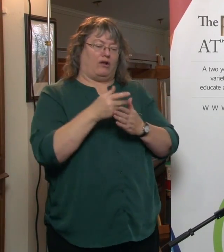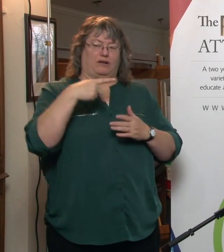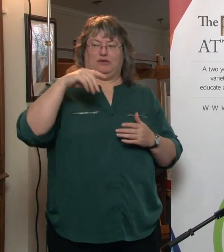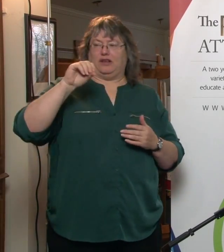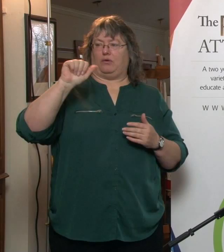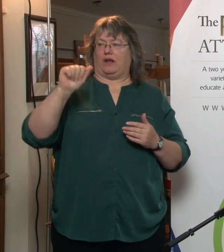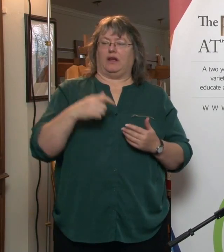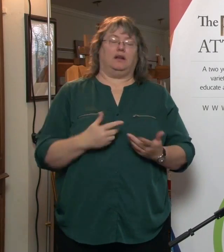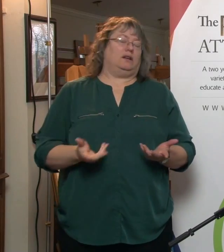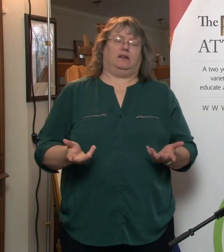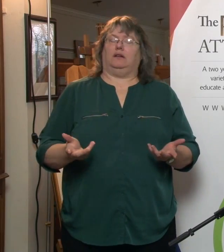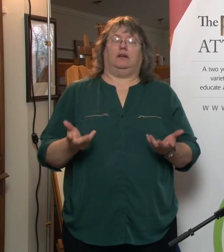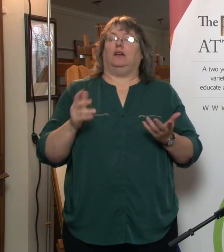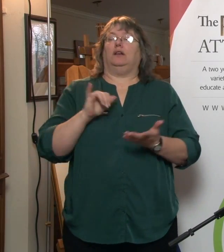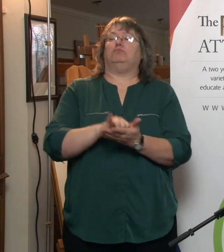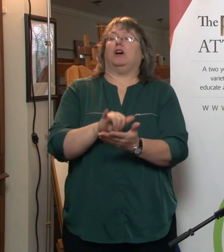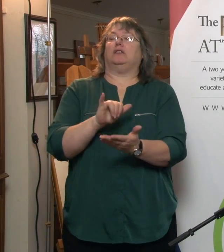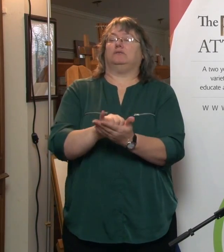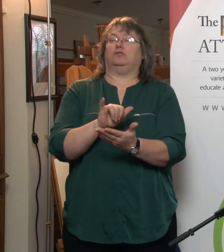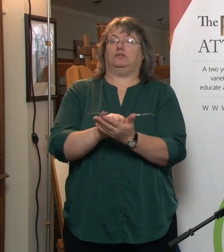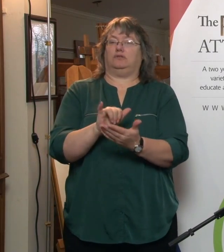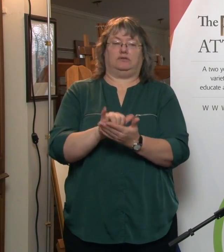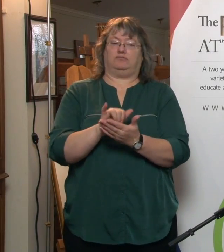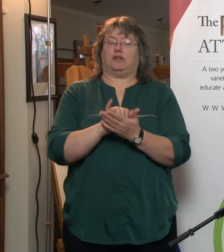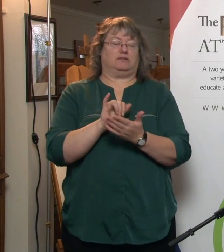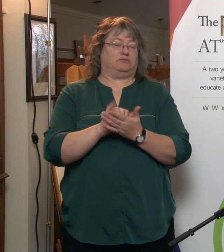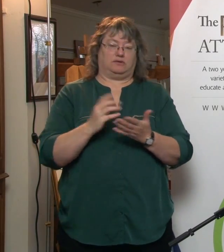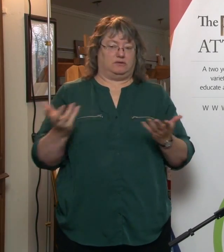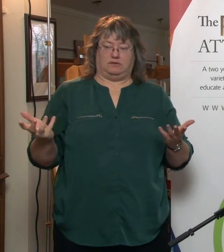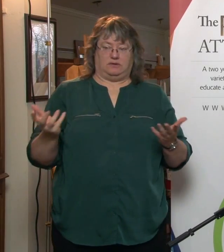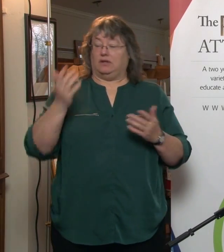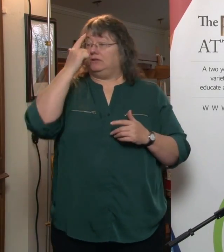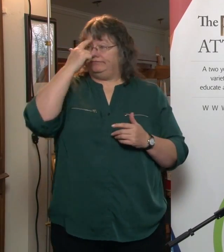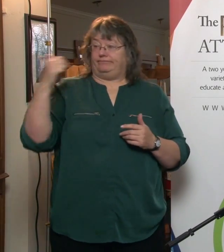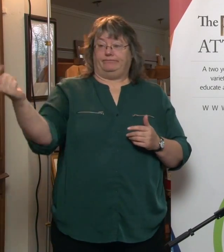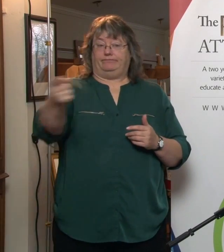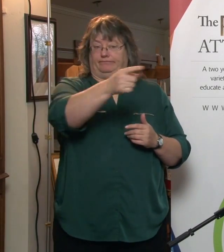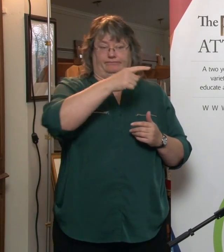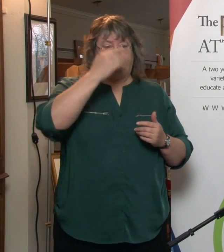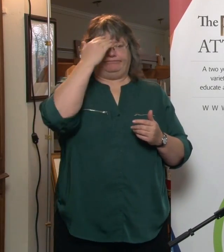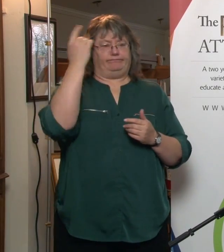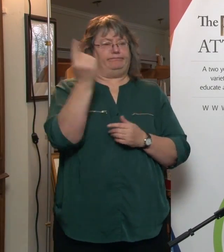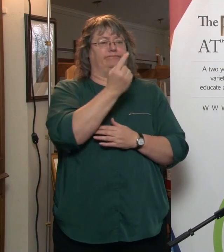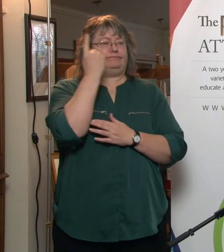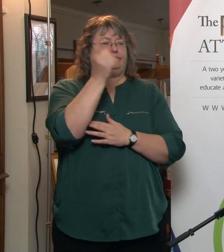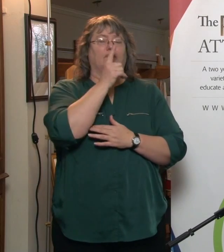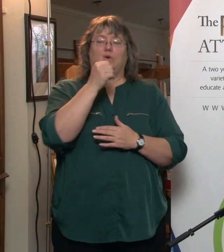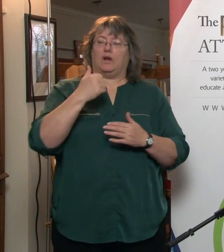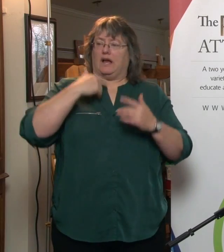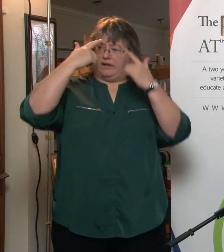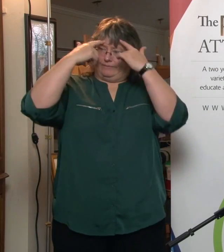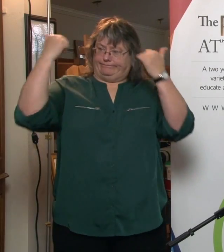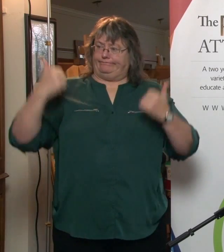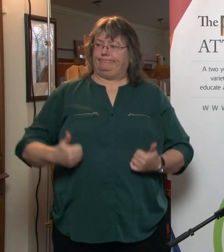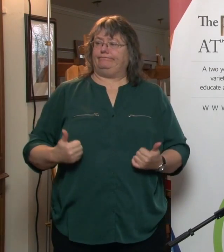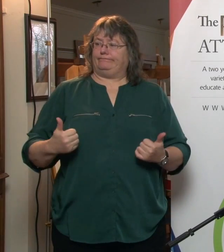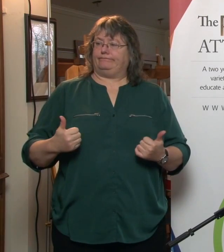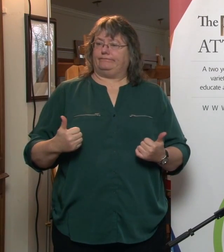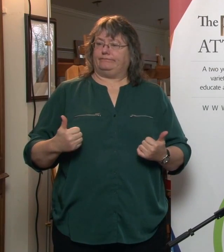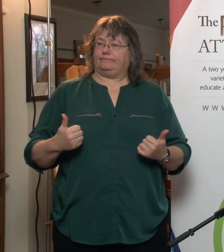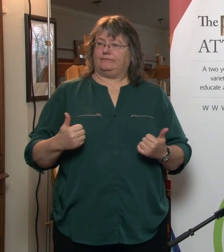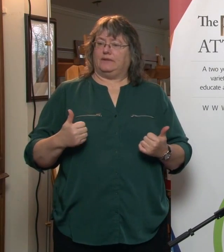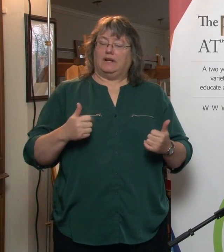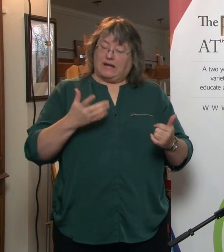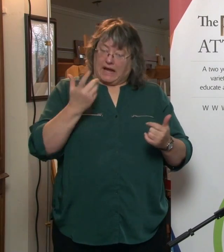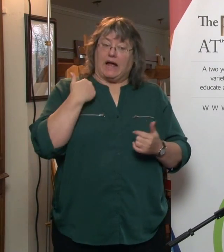just think that would be a logistic nightmare. And I know that everybody in this room knows someone that currently has dementia, and there's